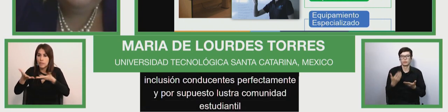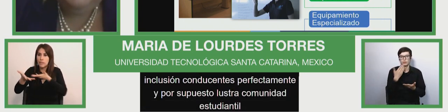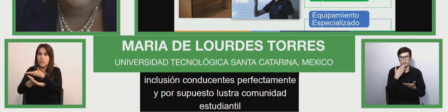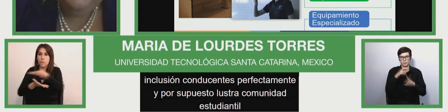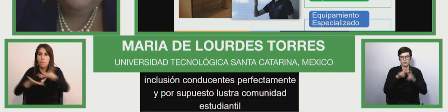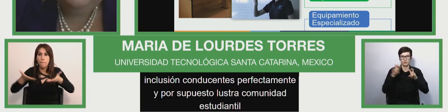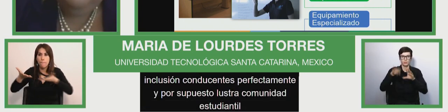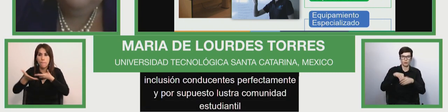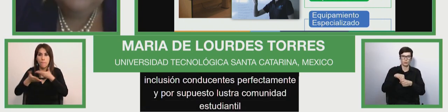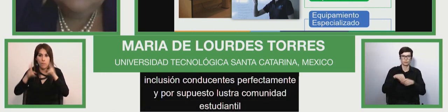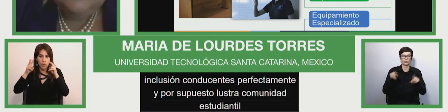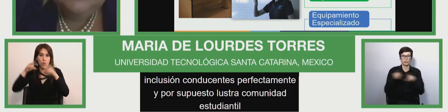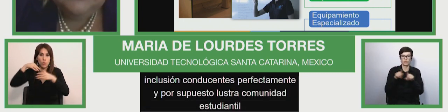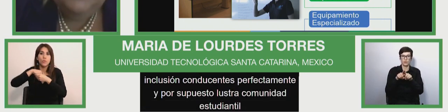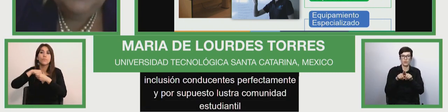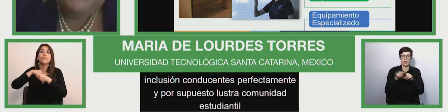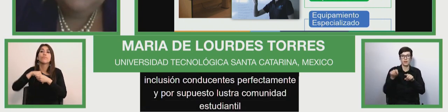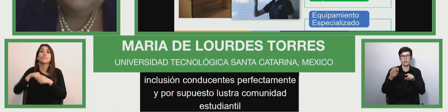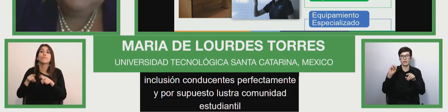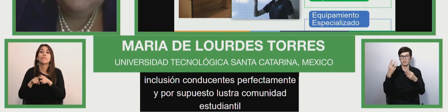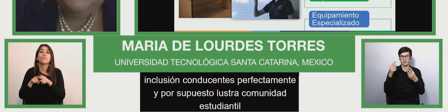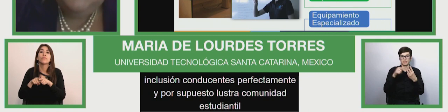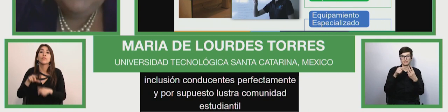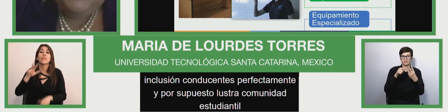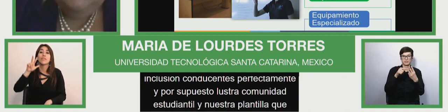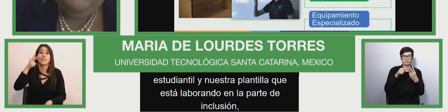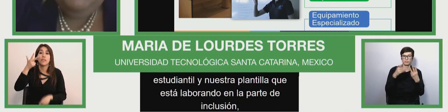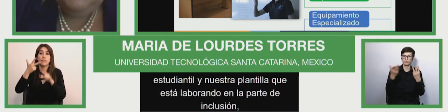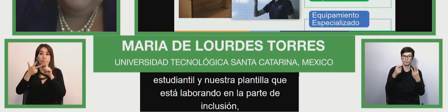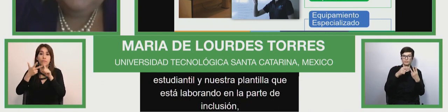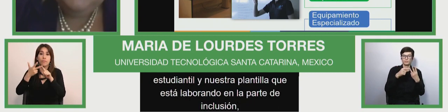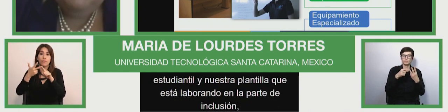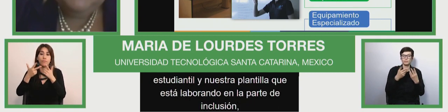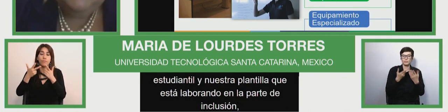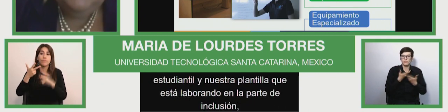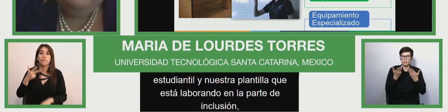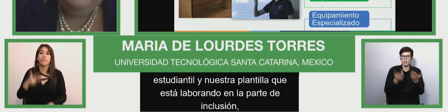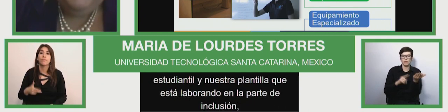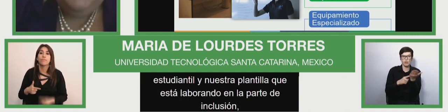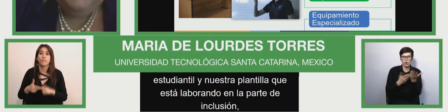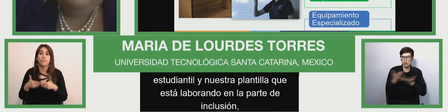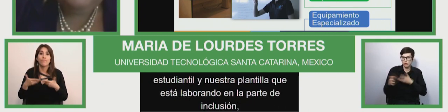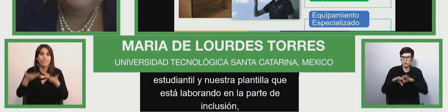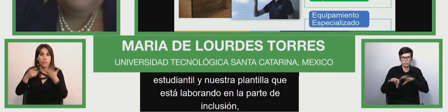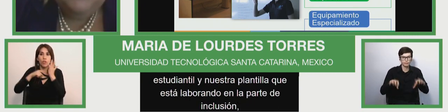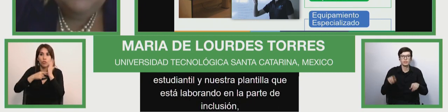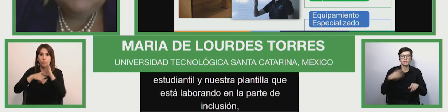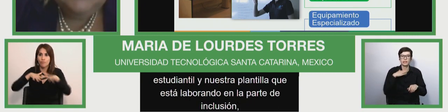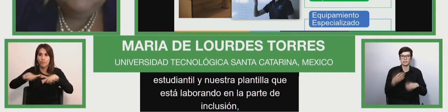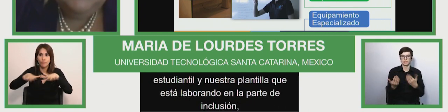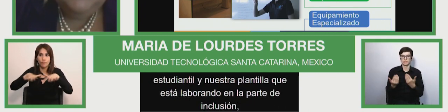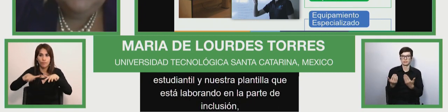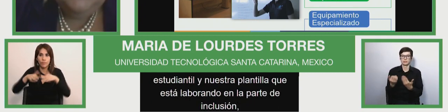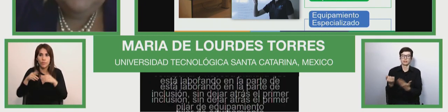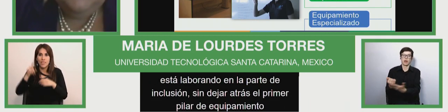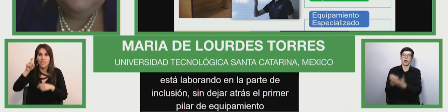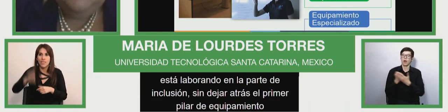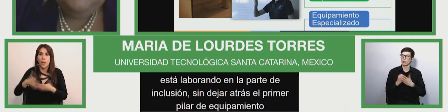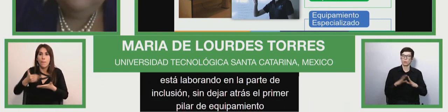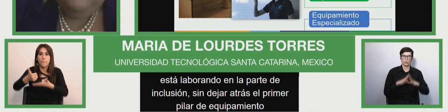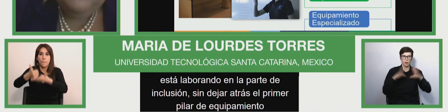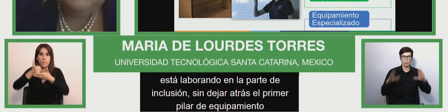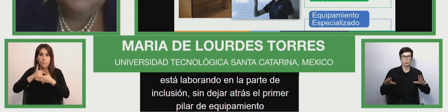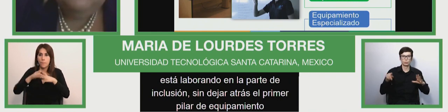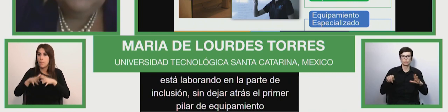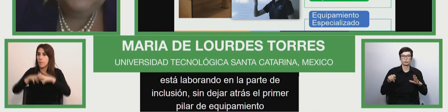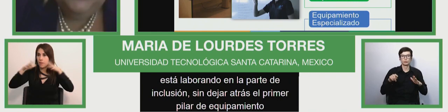that are fully aware and of the special needs and all that we have here in